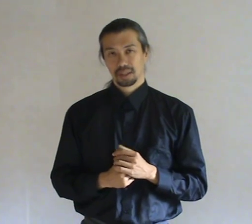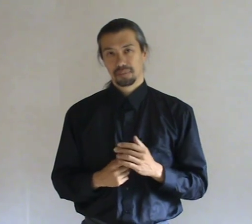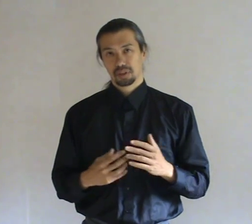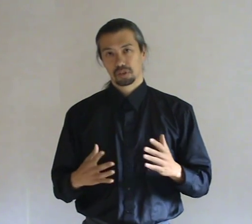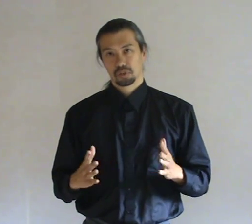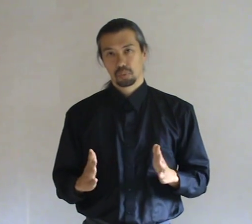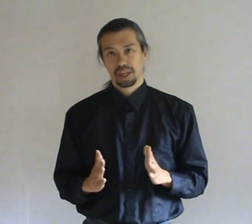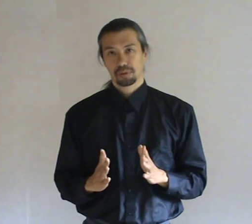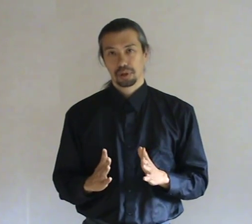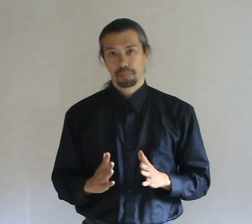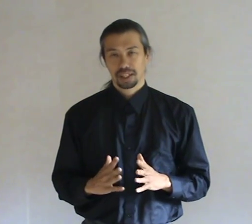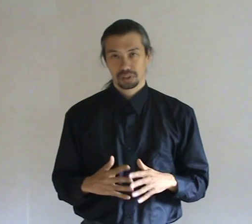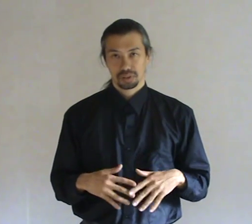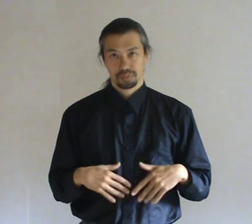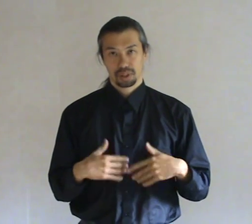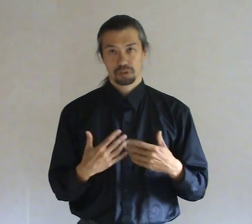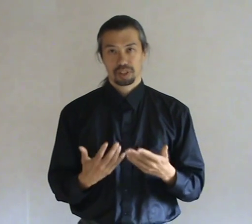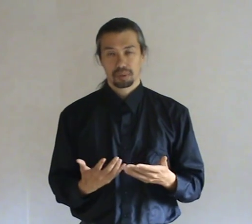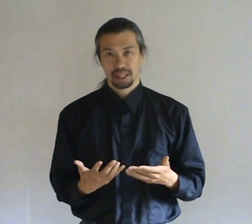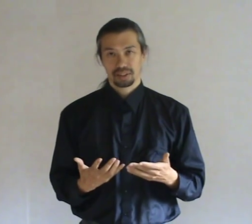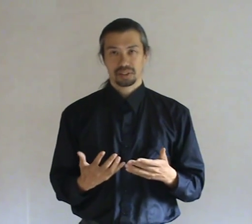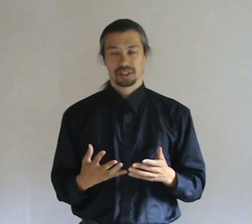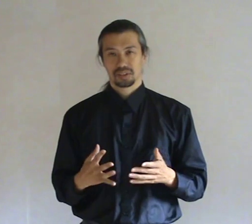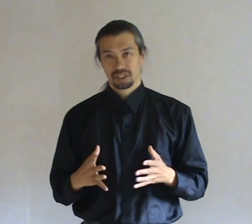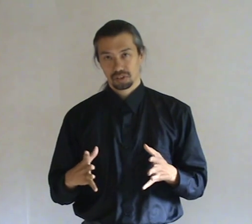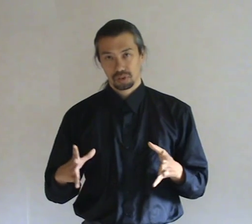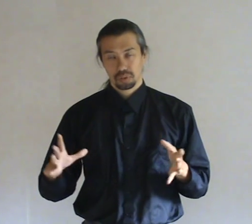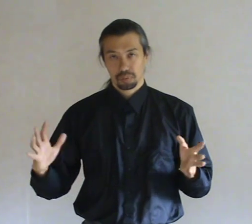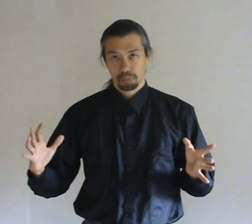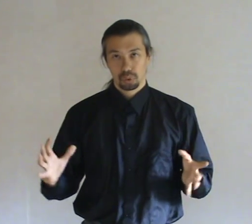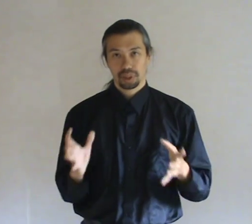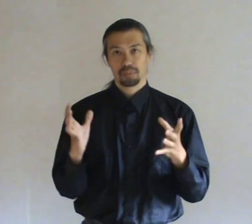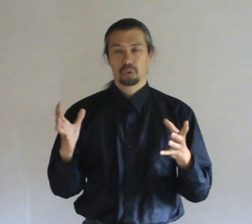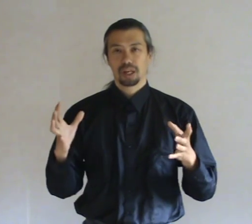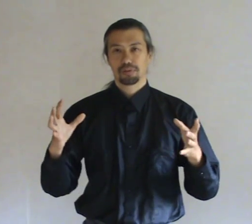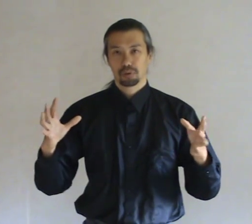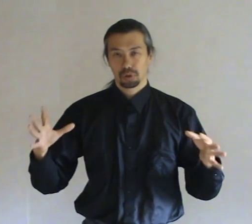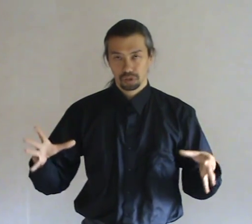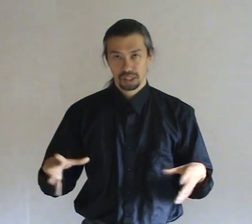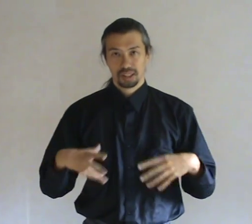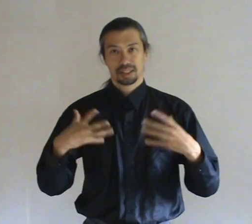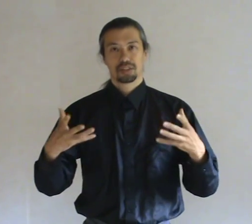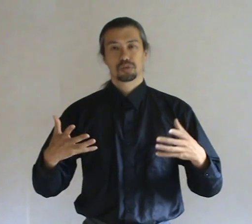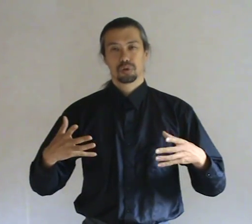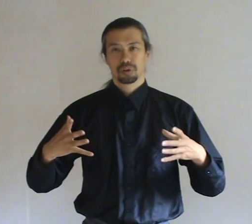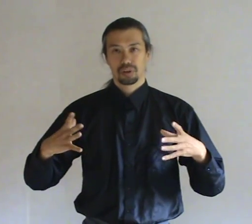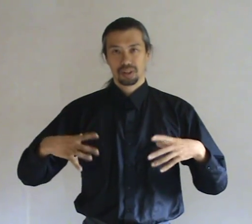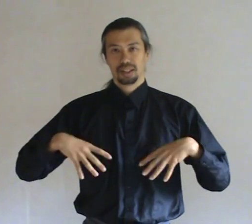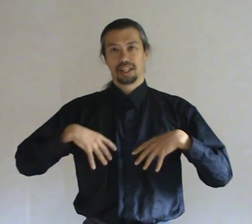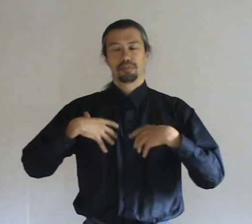Because whenever a pattern becomes stimulated. It tends to pull in more life force. Get stronger. And